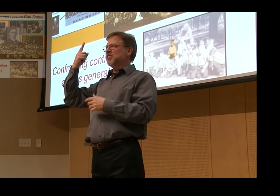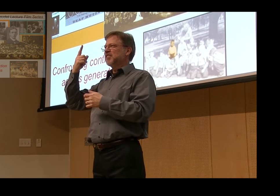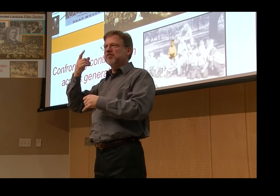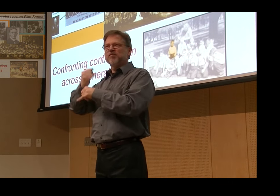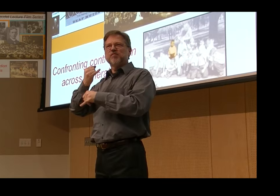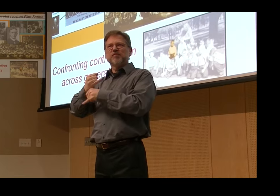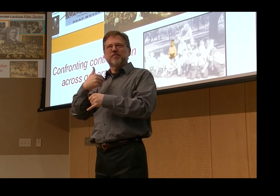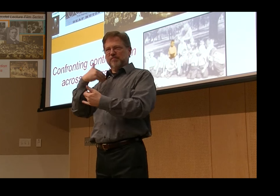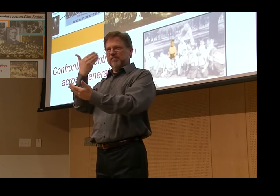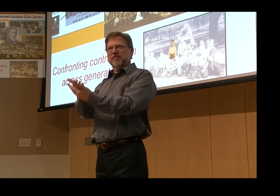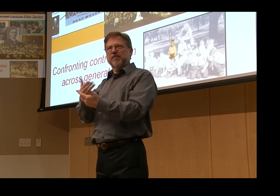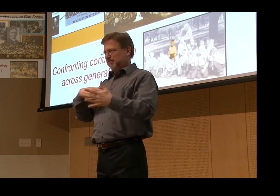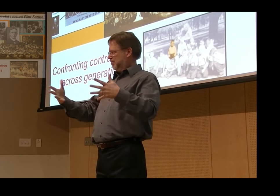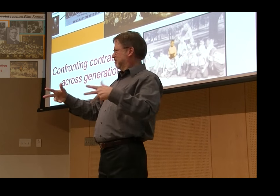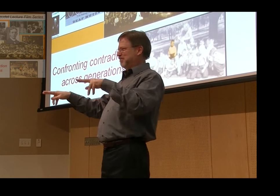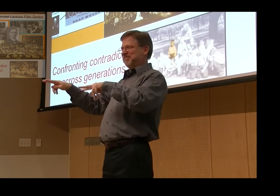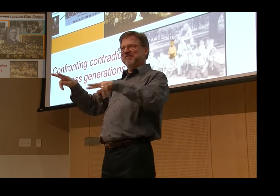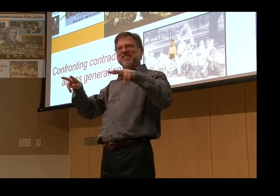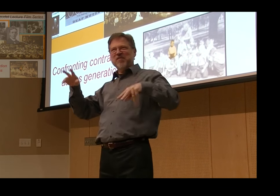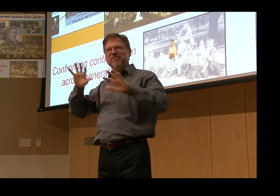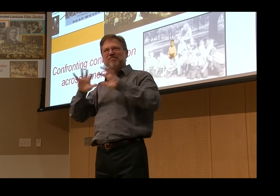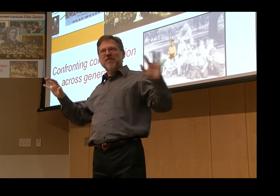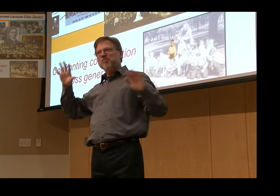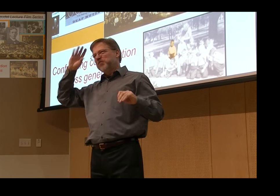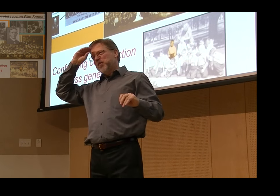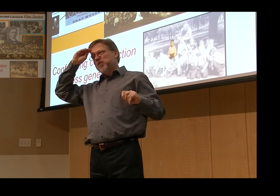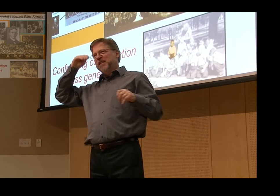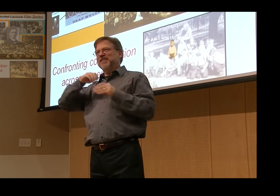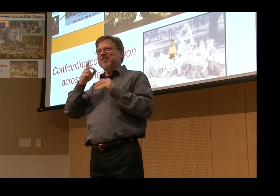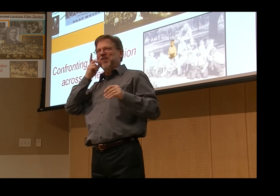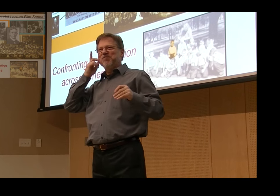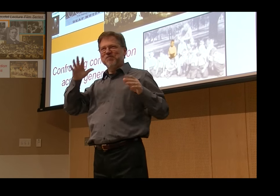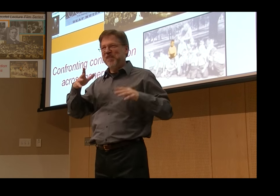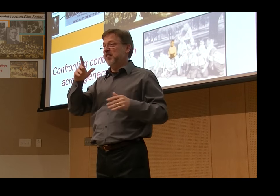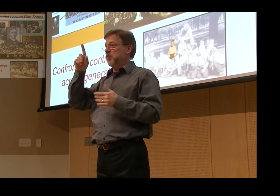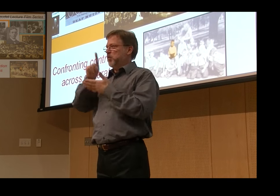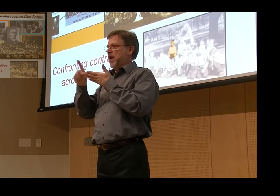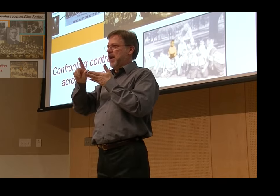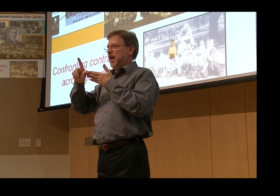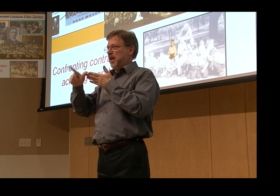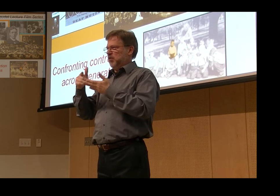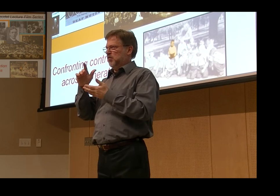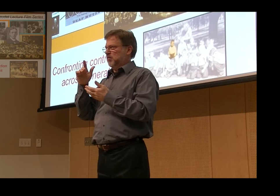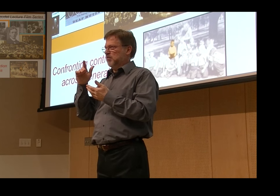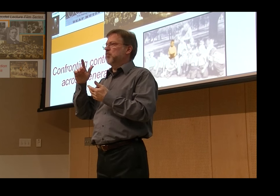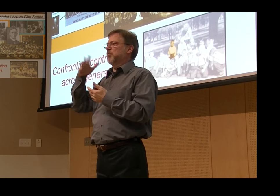right corner, that's me as a child. This was my first day at the School for the Deaf, along with all the other young